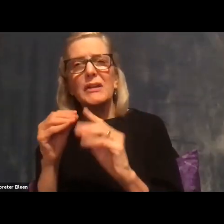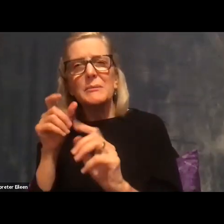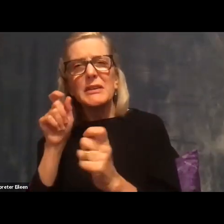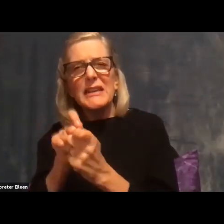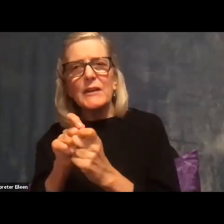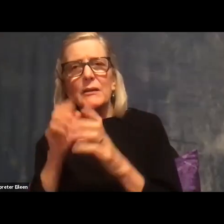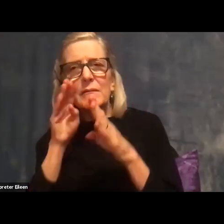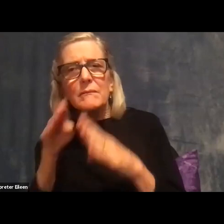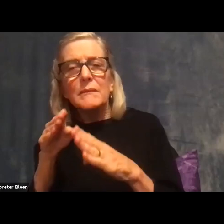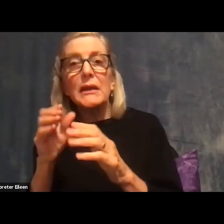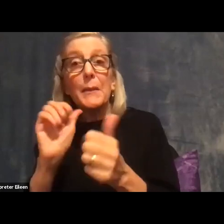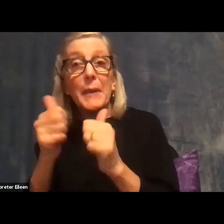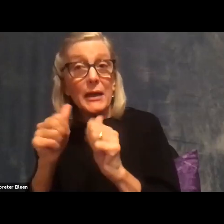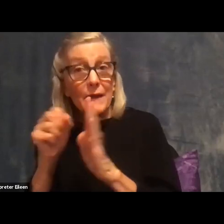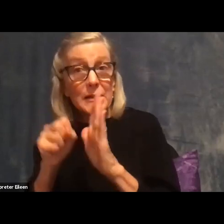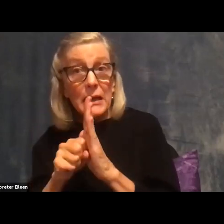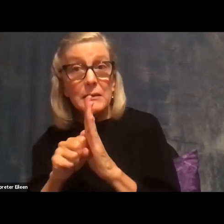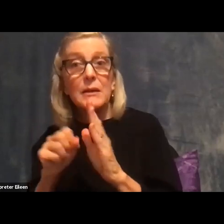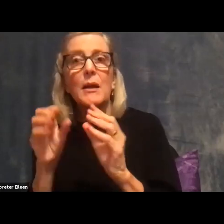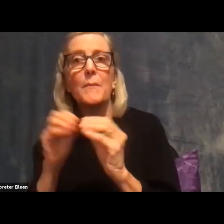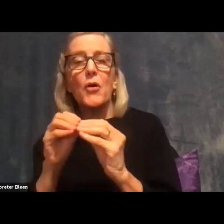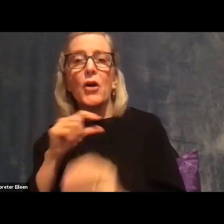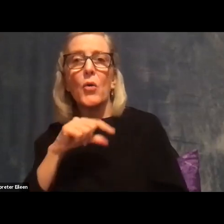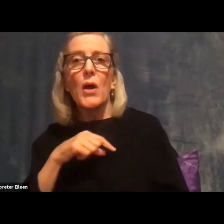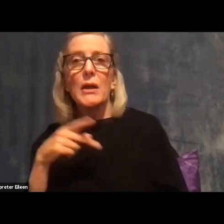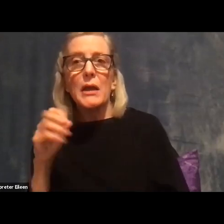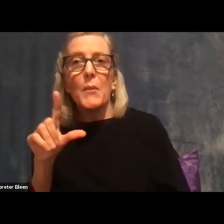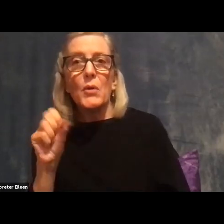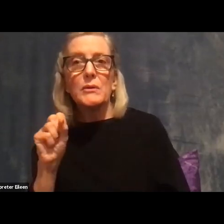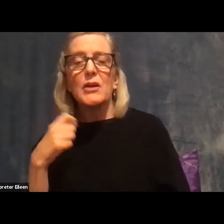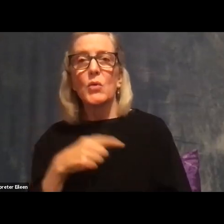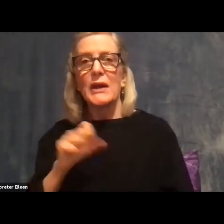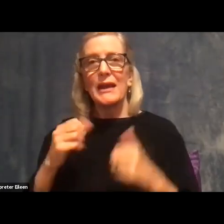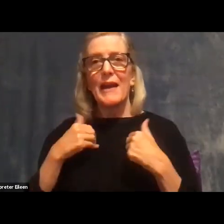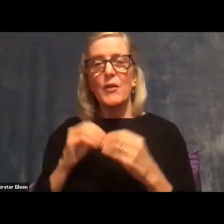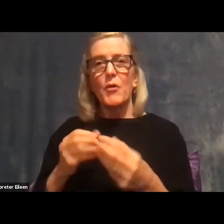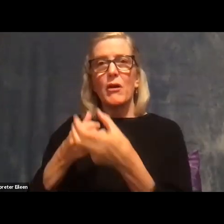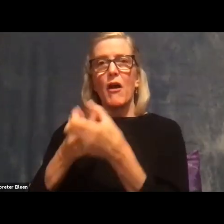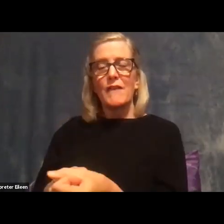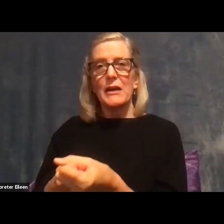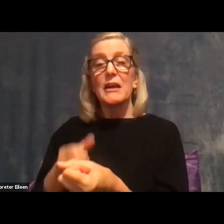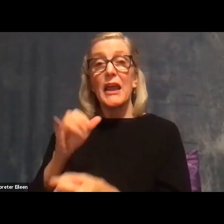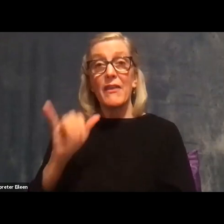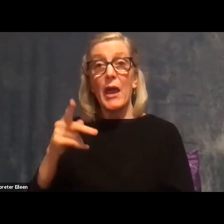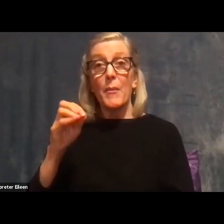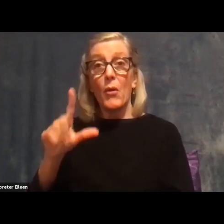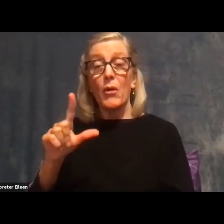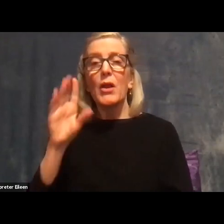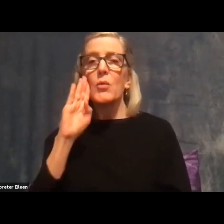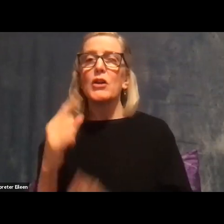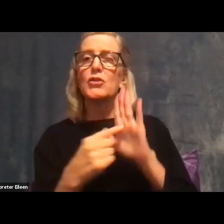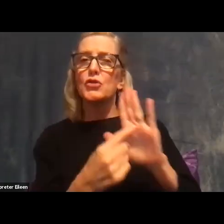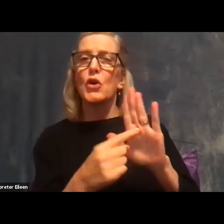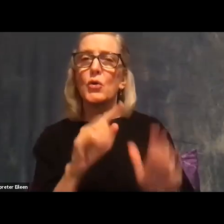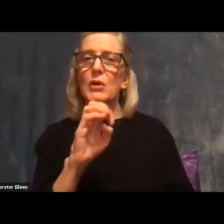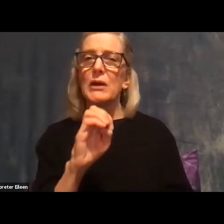states. And so we can have much more confidence in the polls accurately reflecting the electoral college vote because we have much more and much better